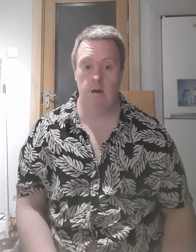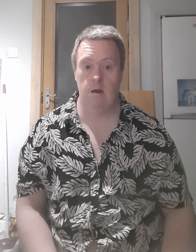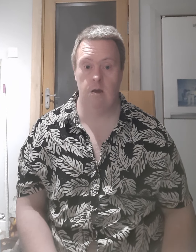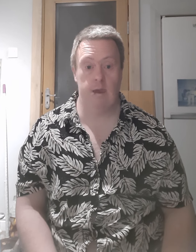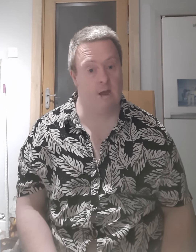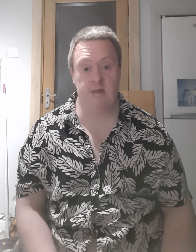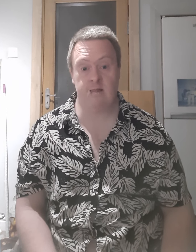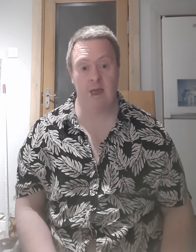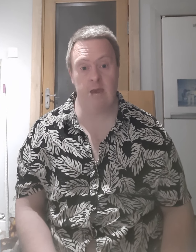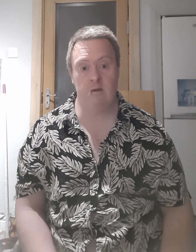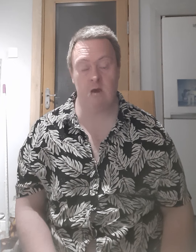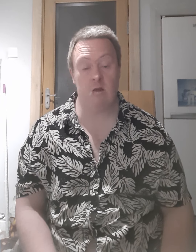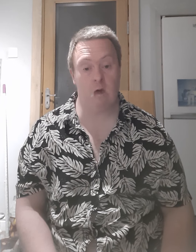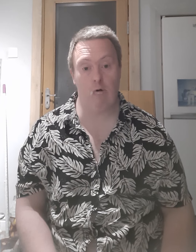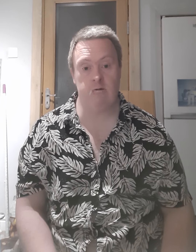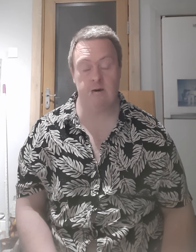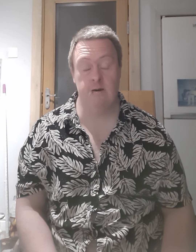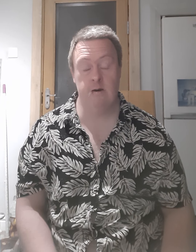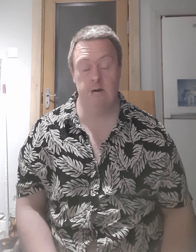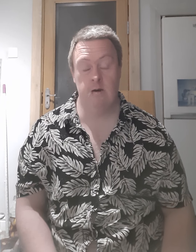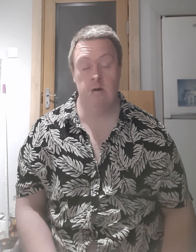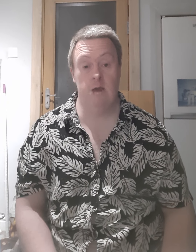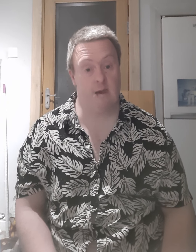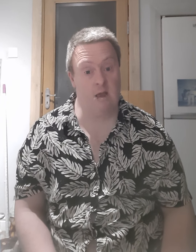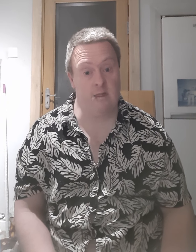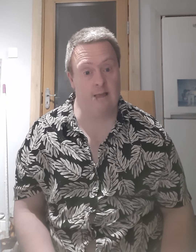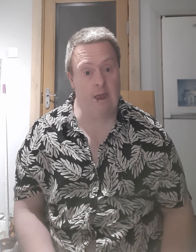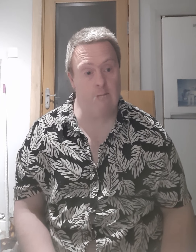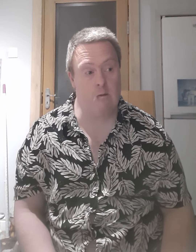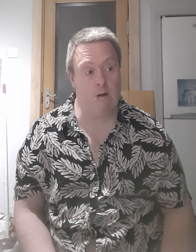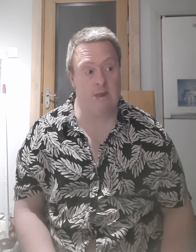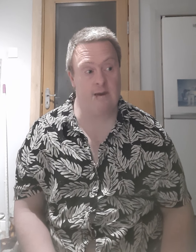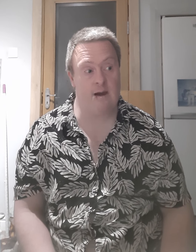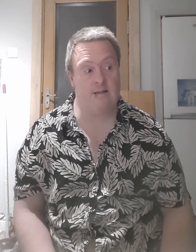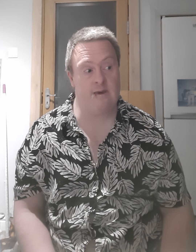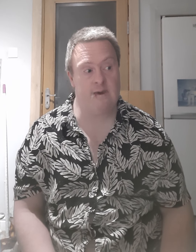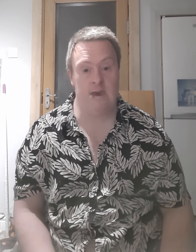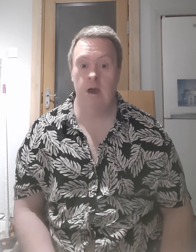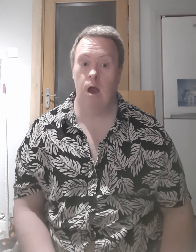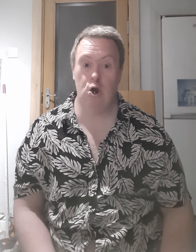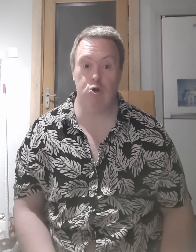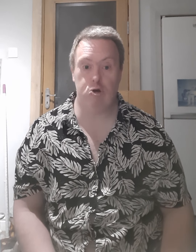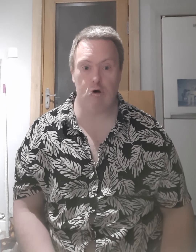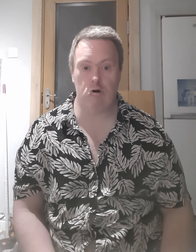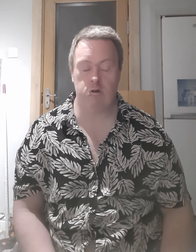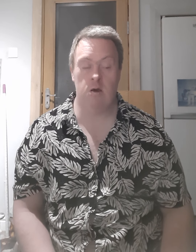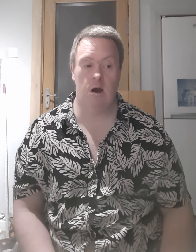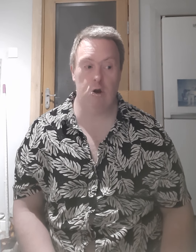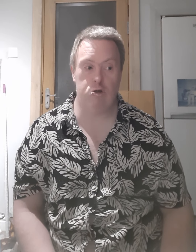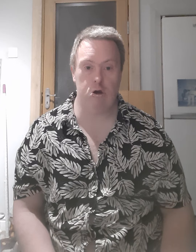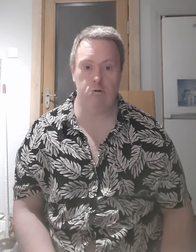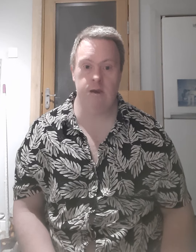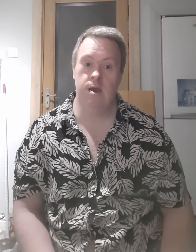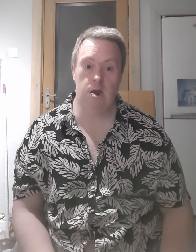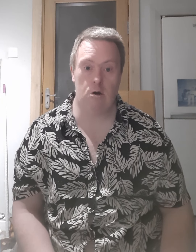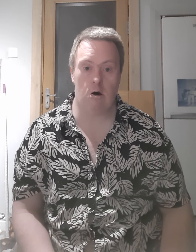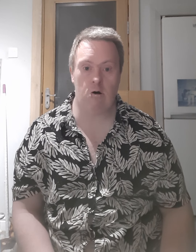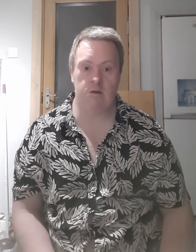you get a statement and I told you you get a statement with the guardian and the judge and the jury in the cards